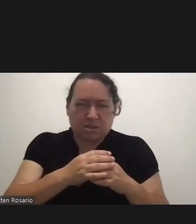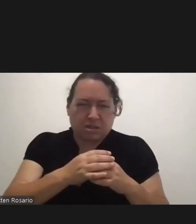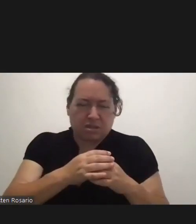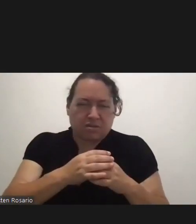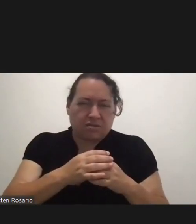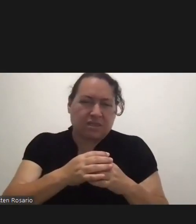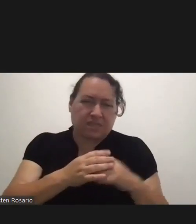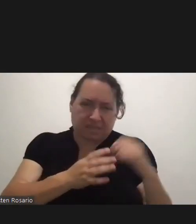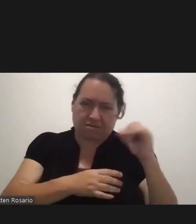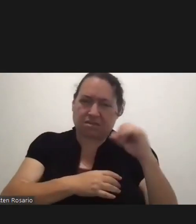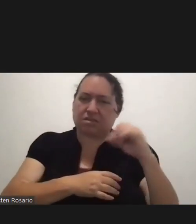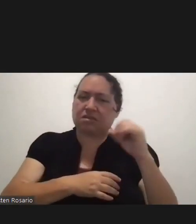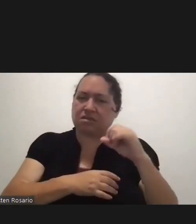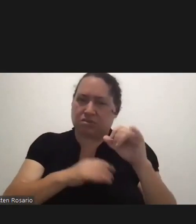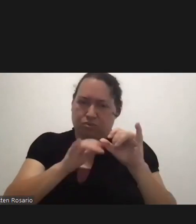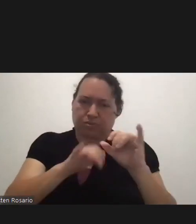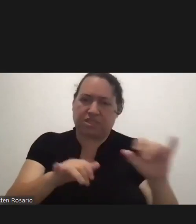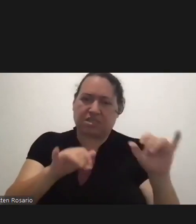most part, yes.